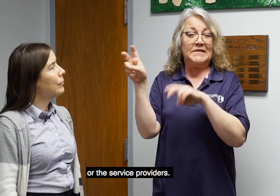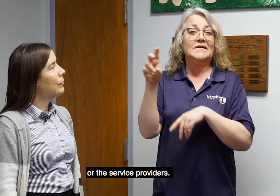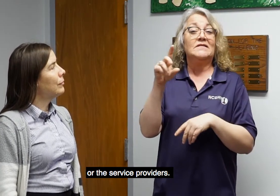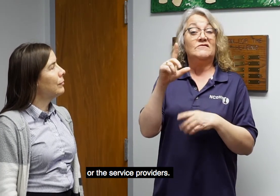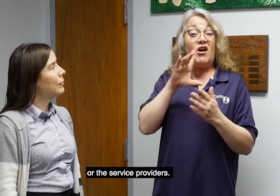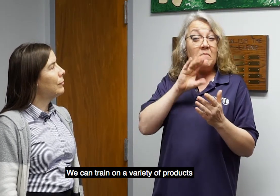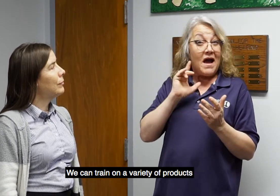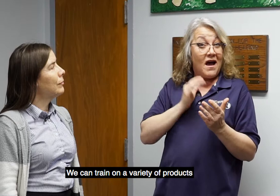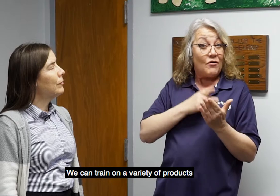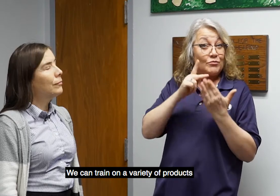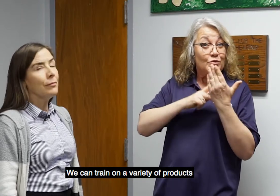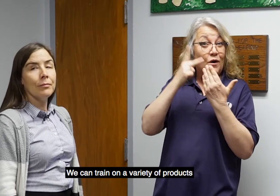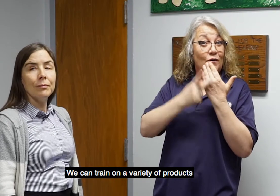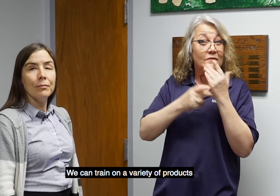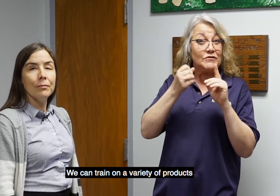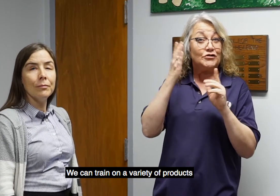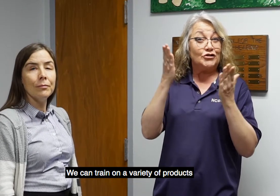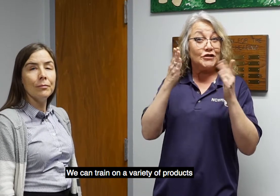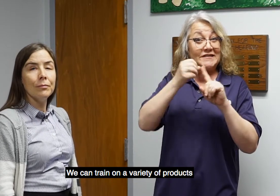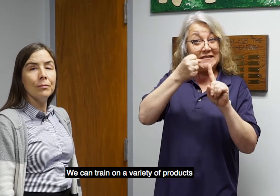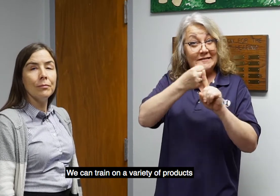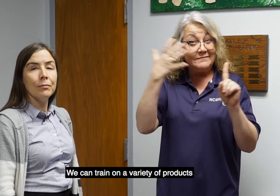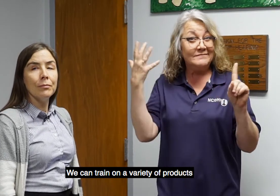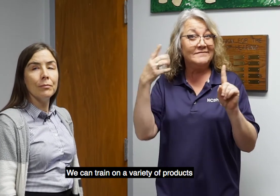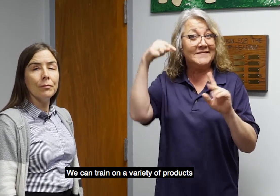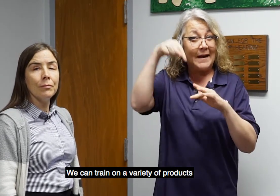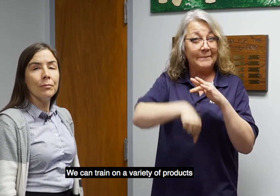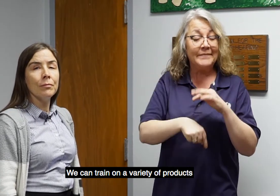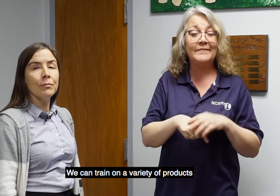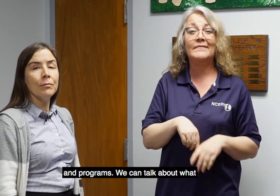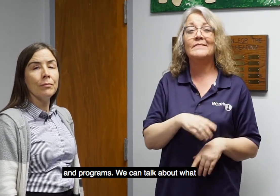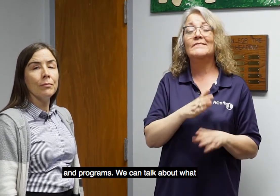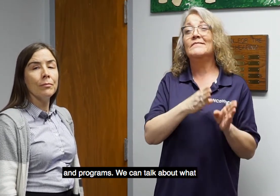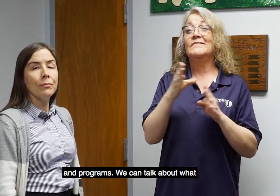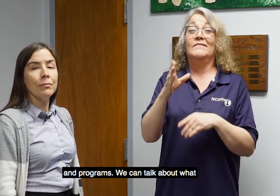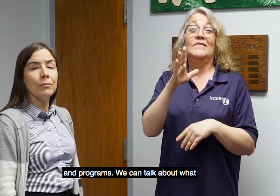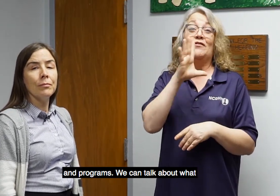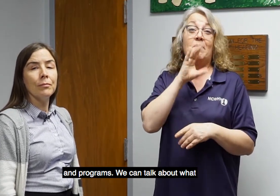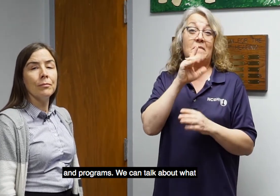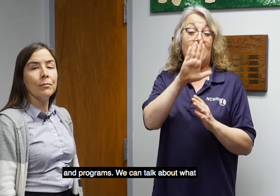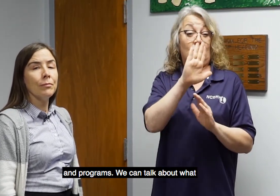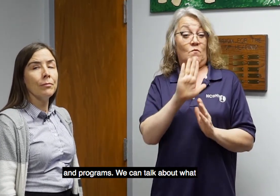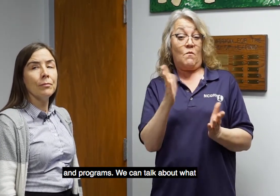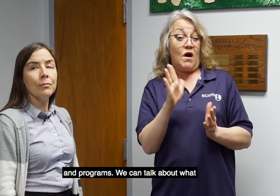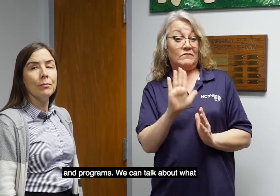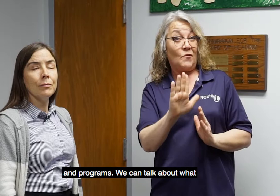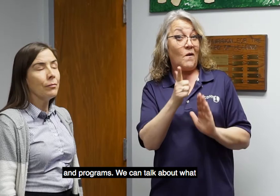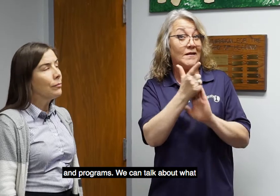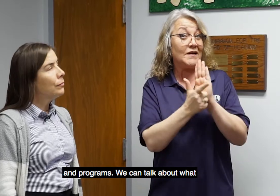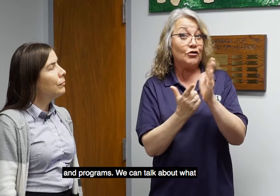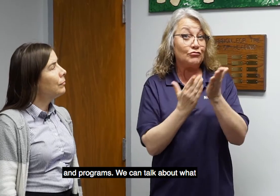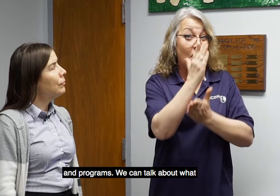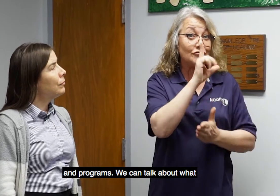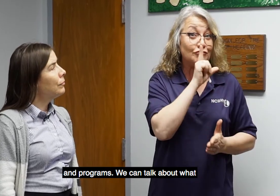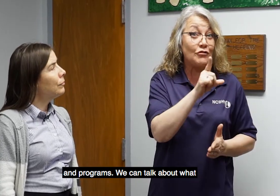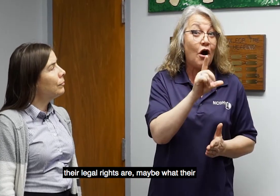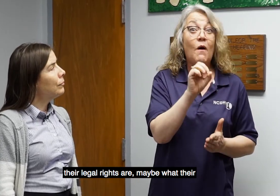We can train on a variety of products and programs. We can talk about what their legal rights